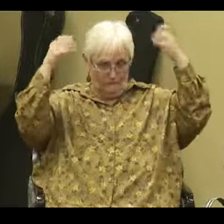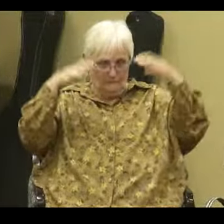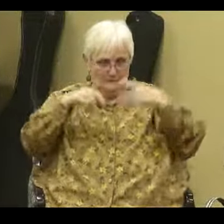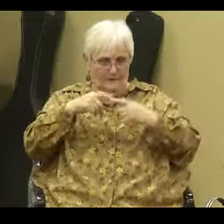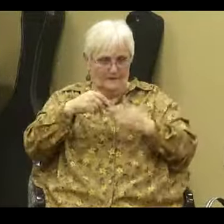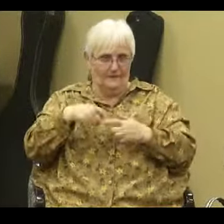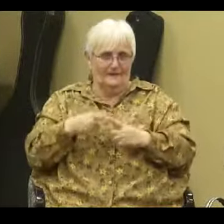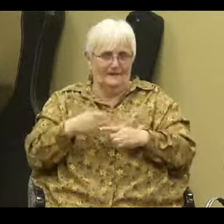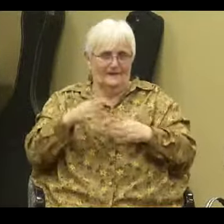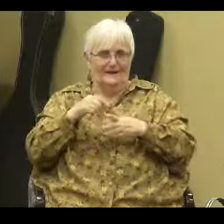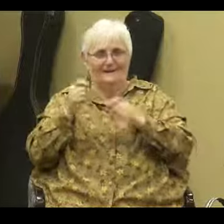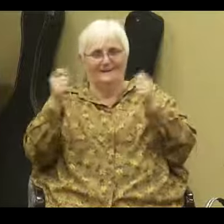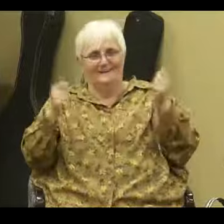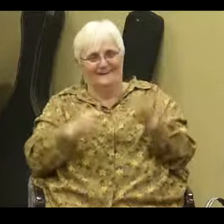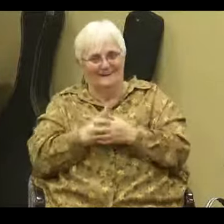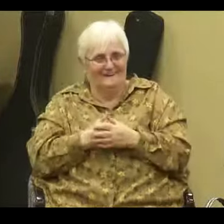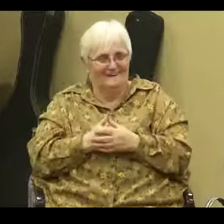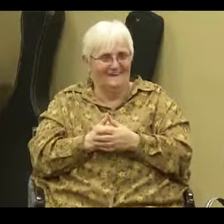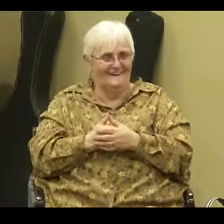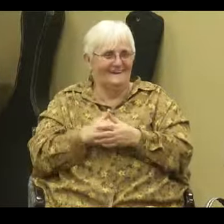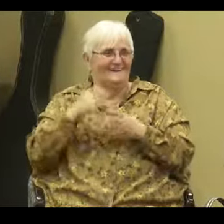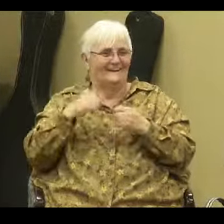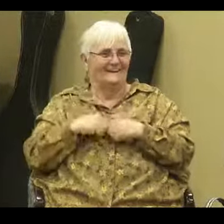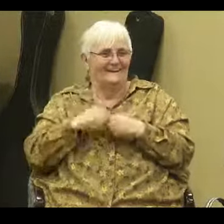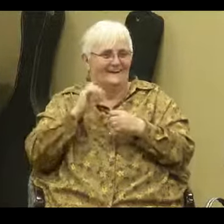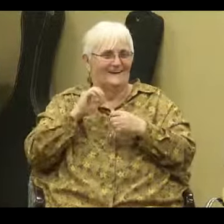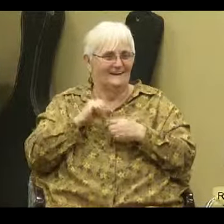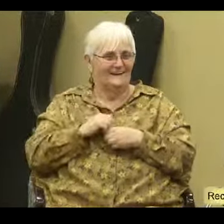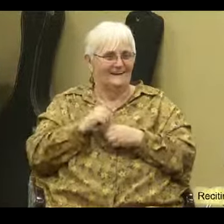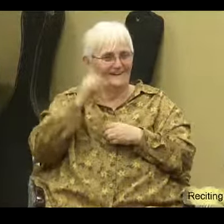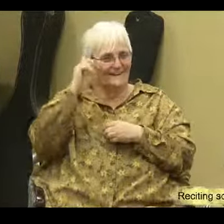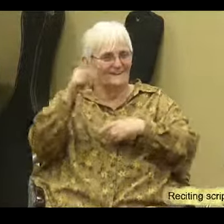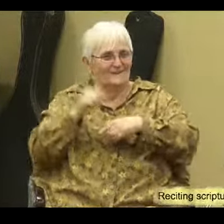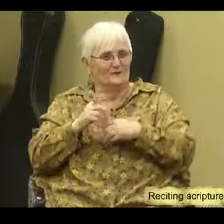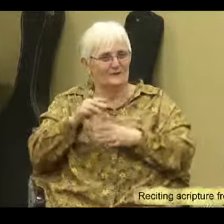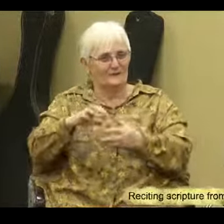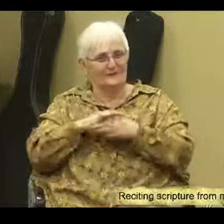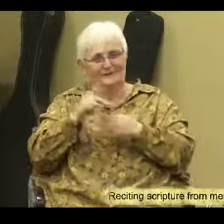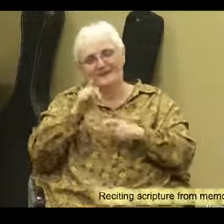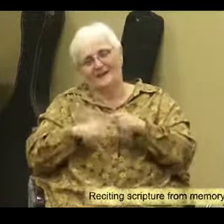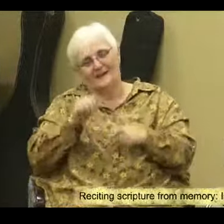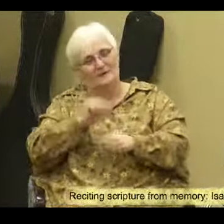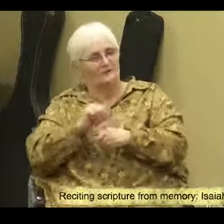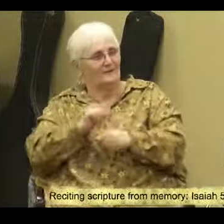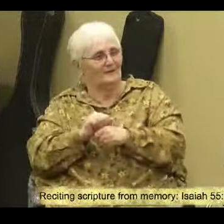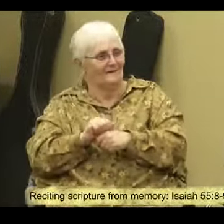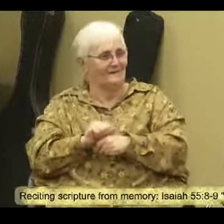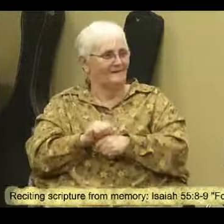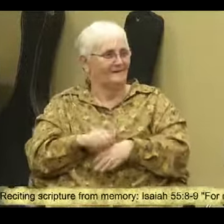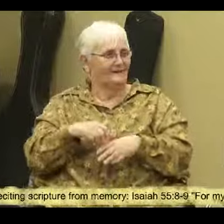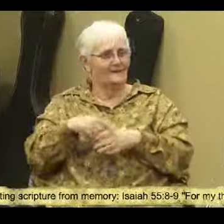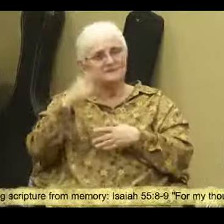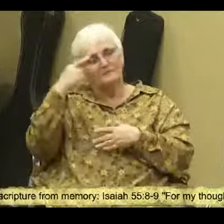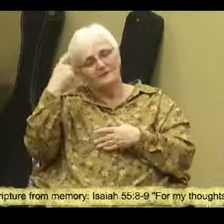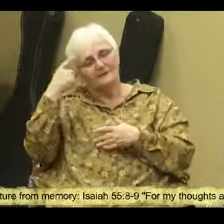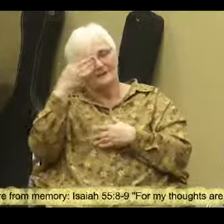Hallelujah. An intellectual relationship with God can't work. Because, He's mysterious. Hallelujah.